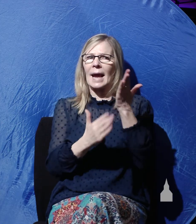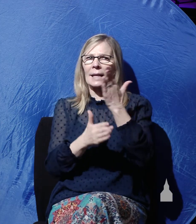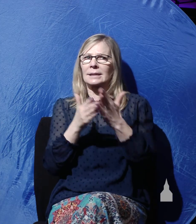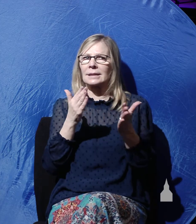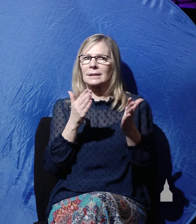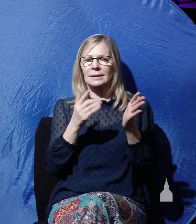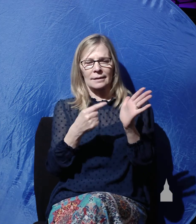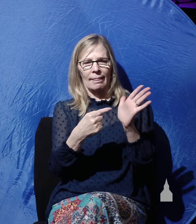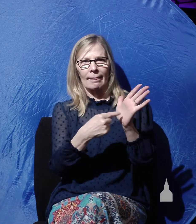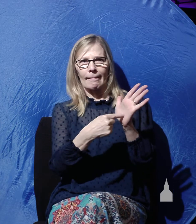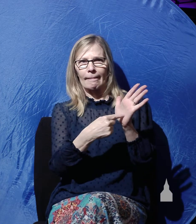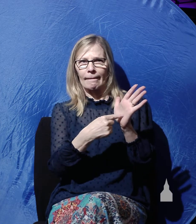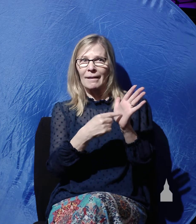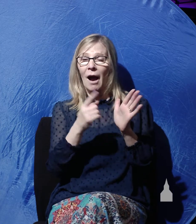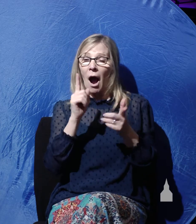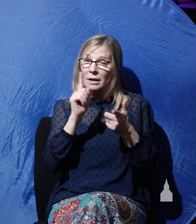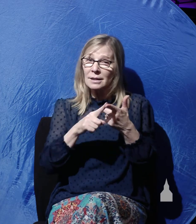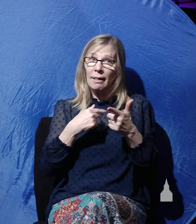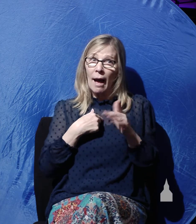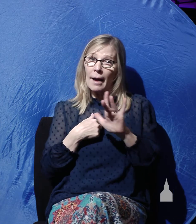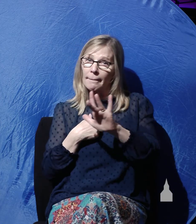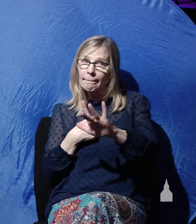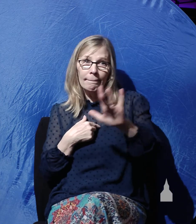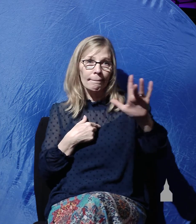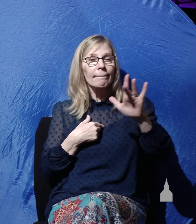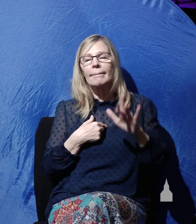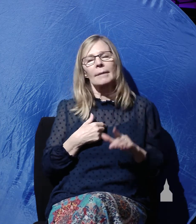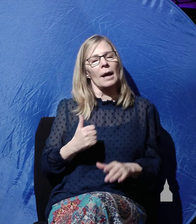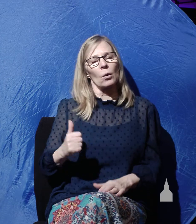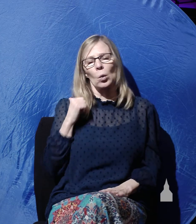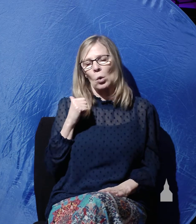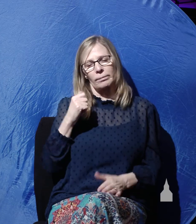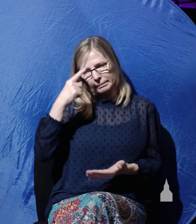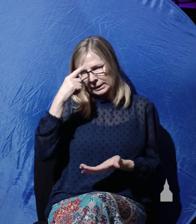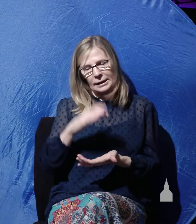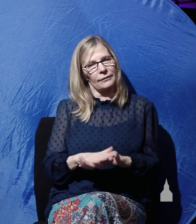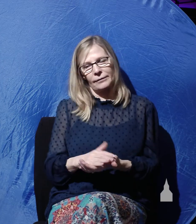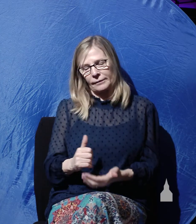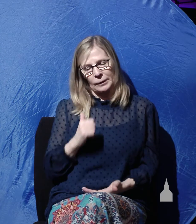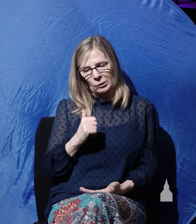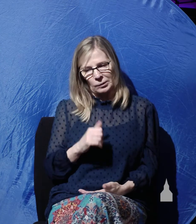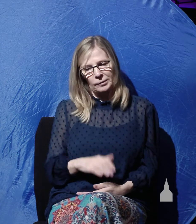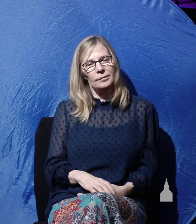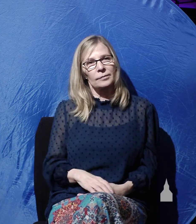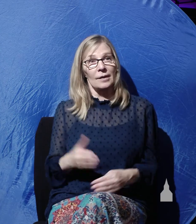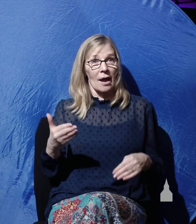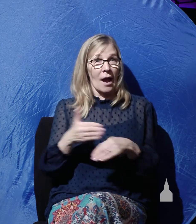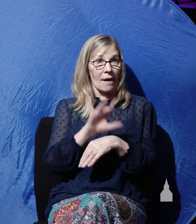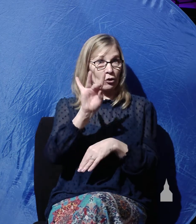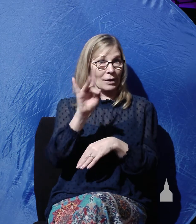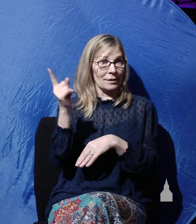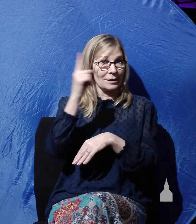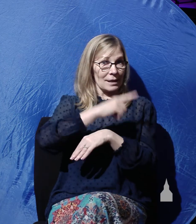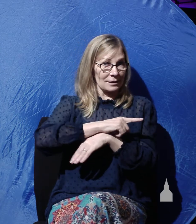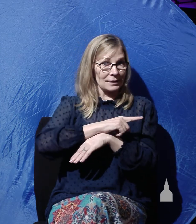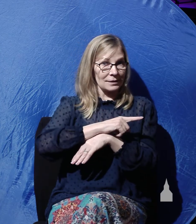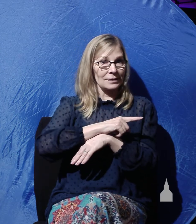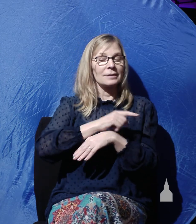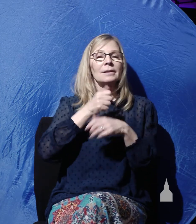the place of the nails, and put my hand into his side, I will not believe. After eight days, his disciples were again